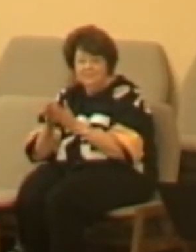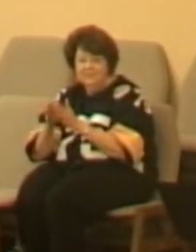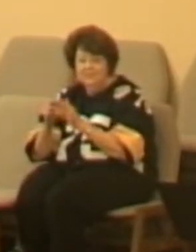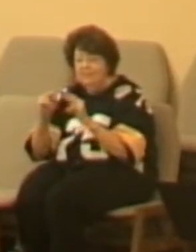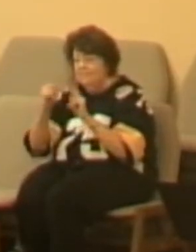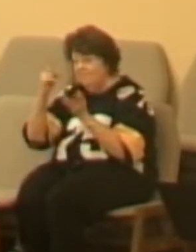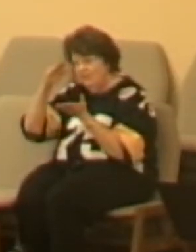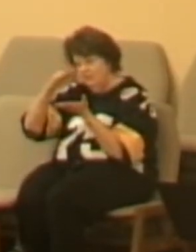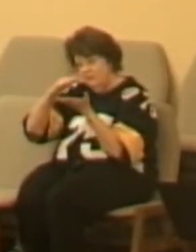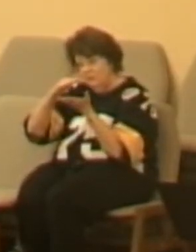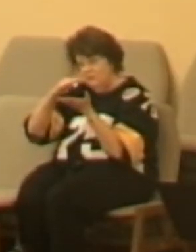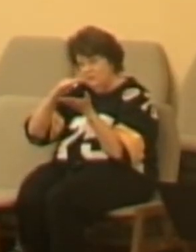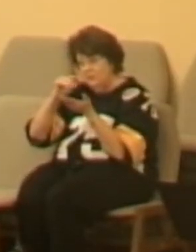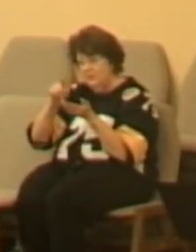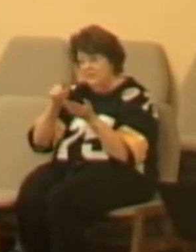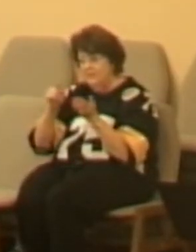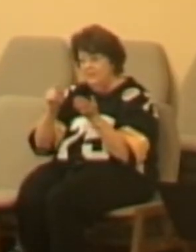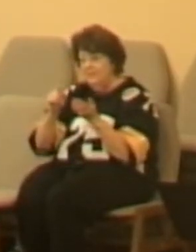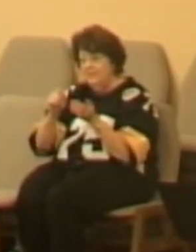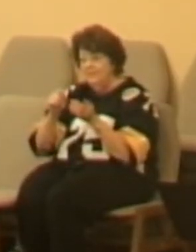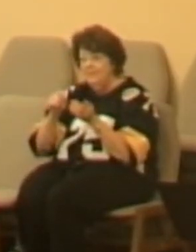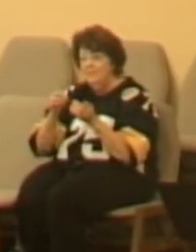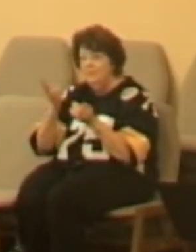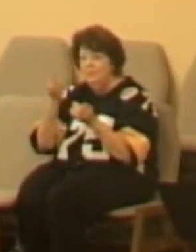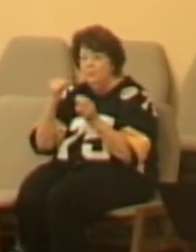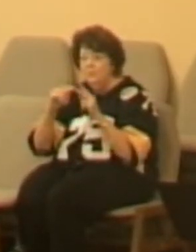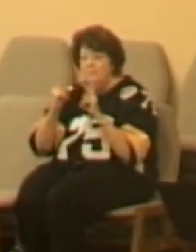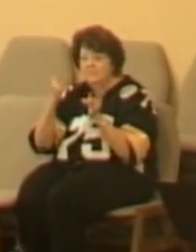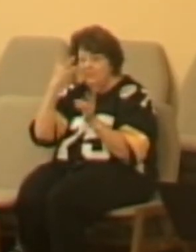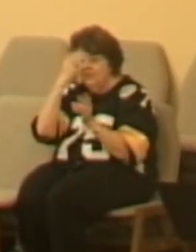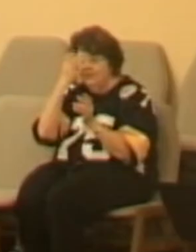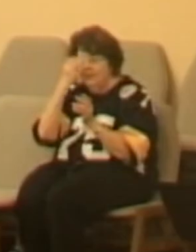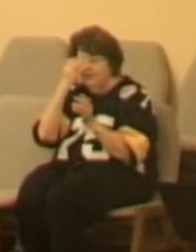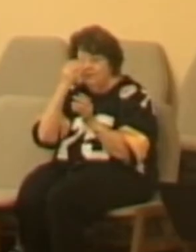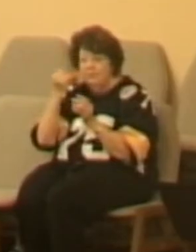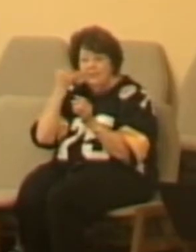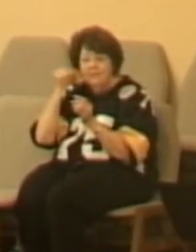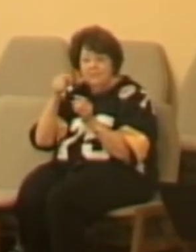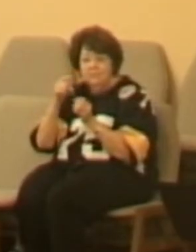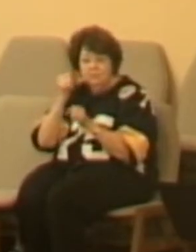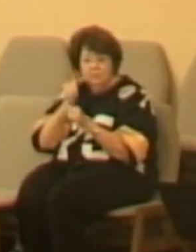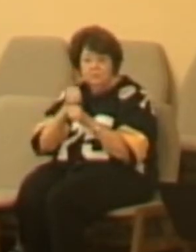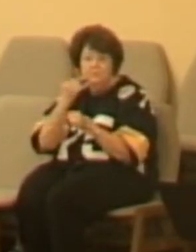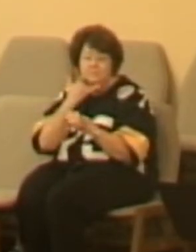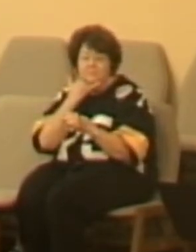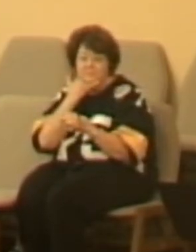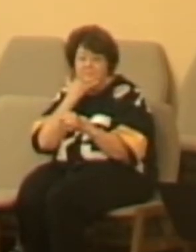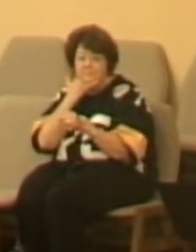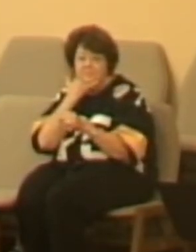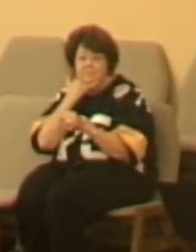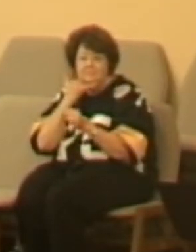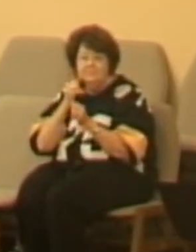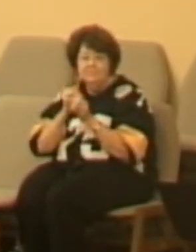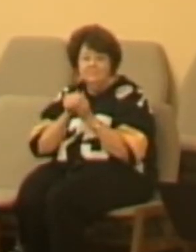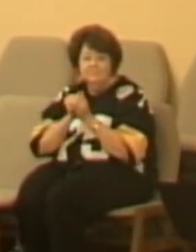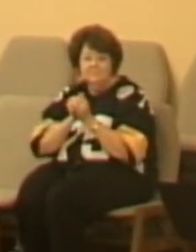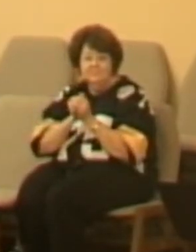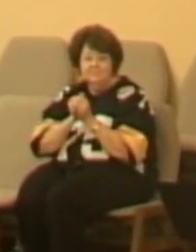And he had a fury about him that when you lit that fuse, it was like a star going.